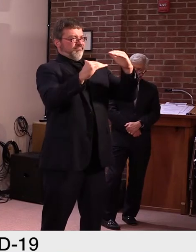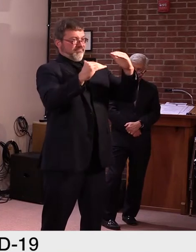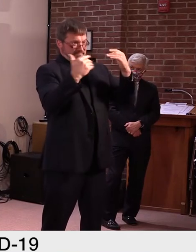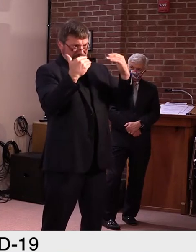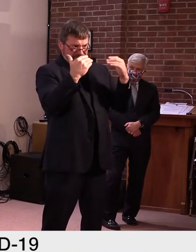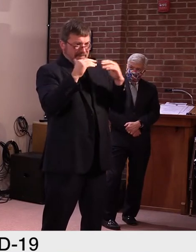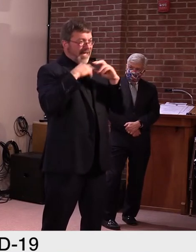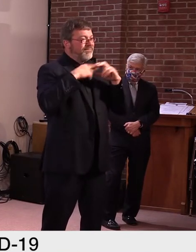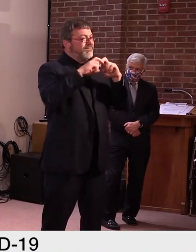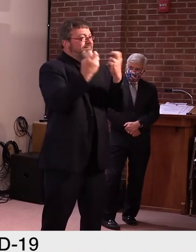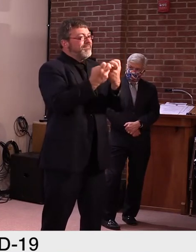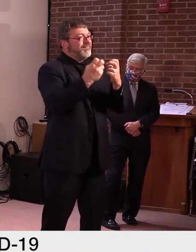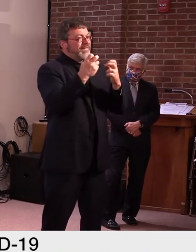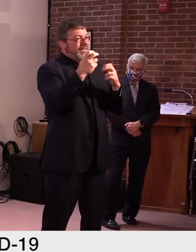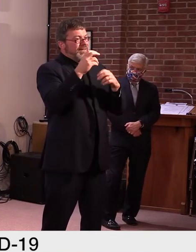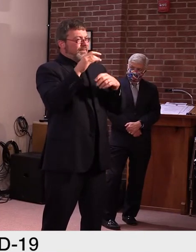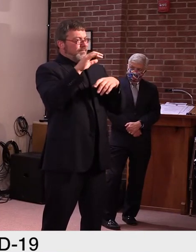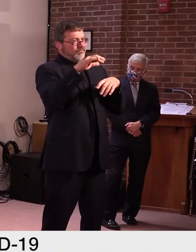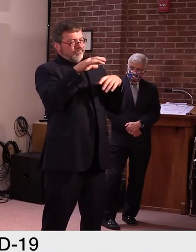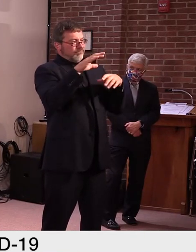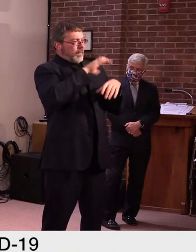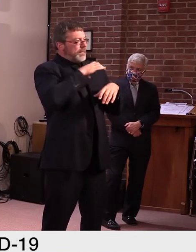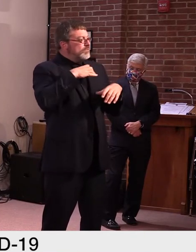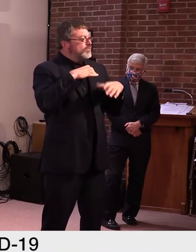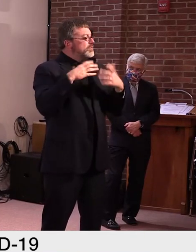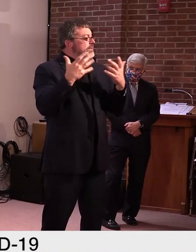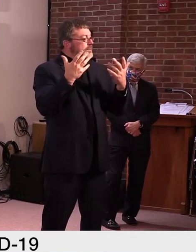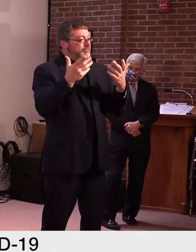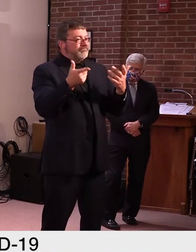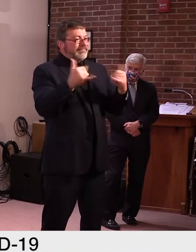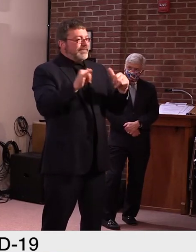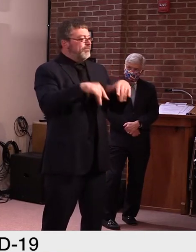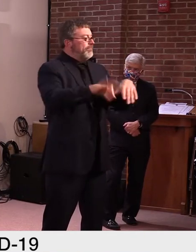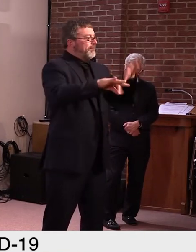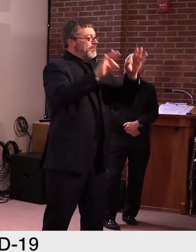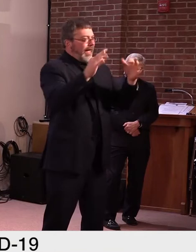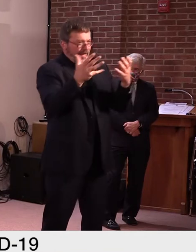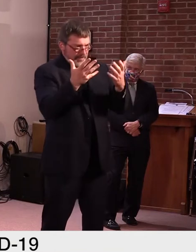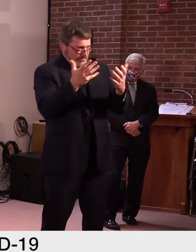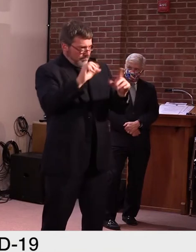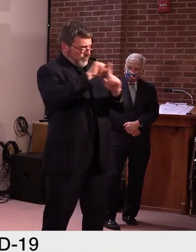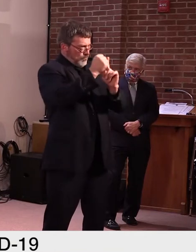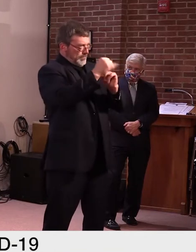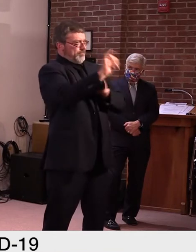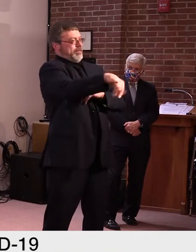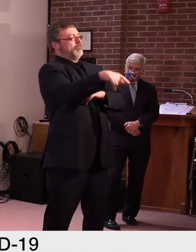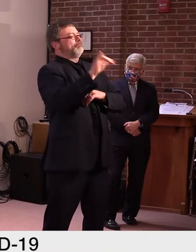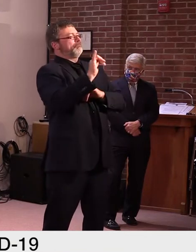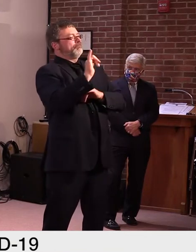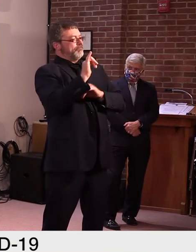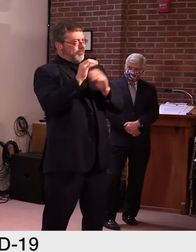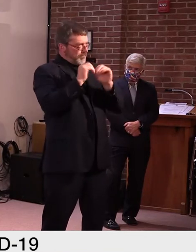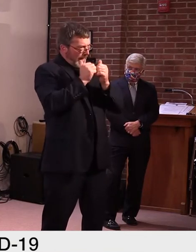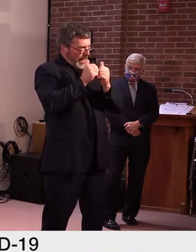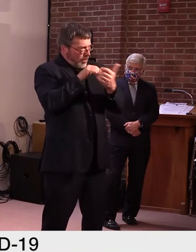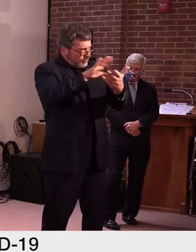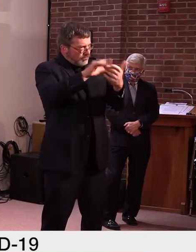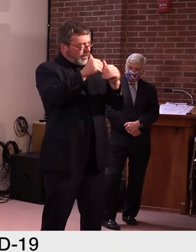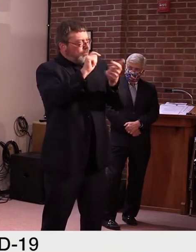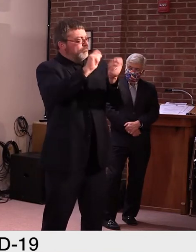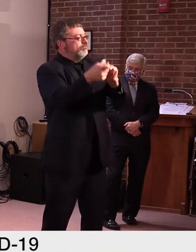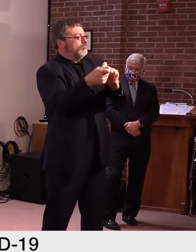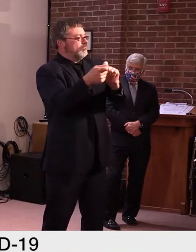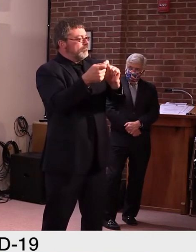of the, uh, of the findings. Um, we're hoping to move forward with that. Uh, but it's going to take all of us, uh,